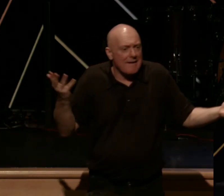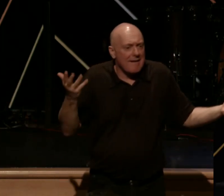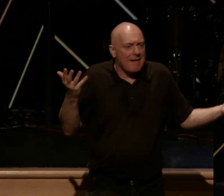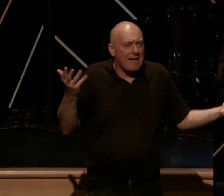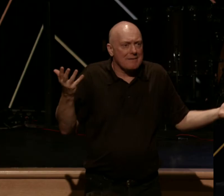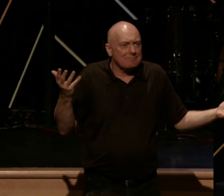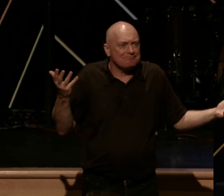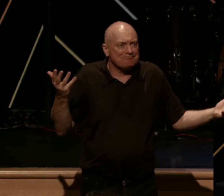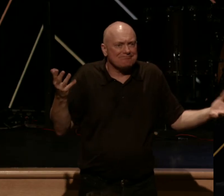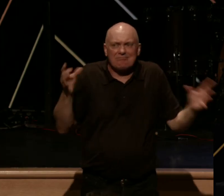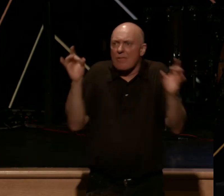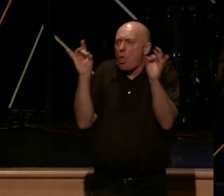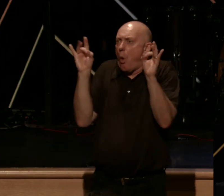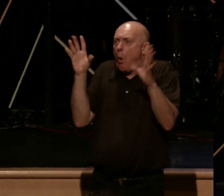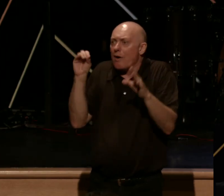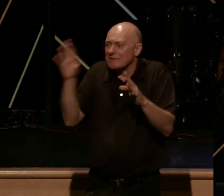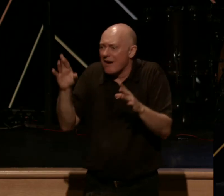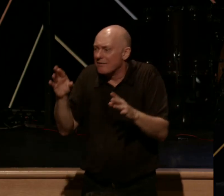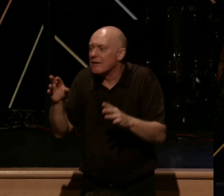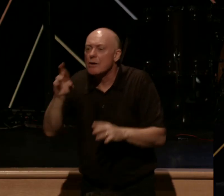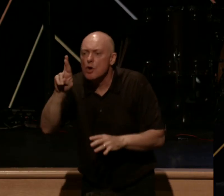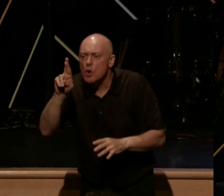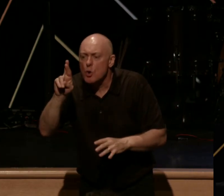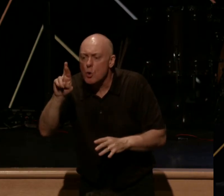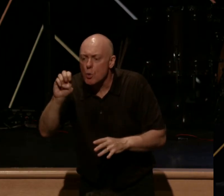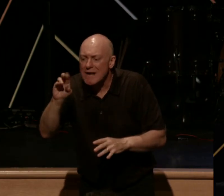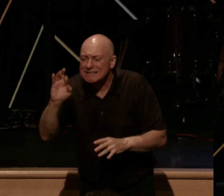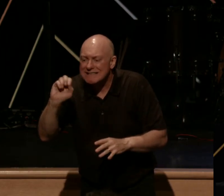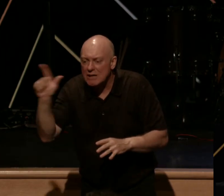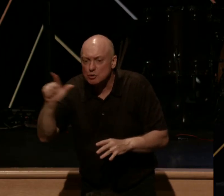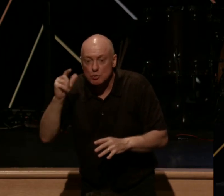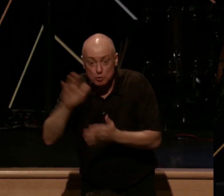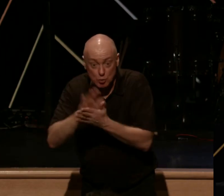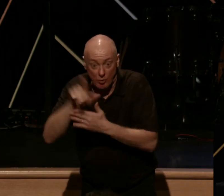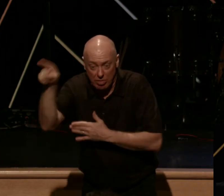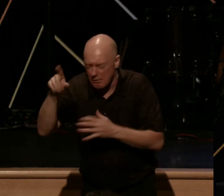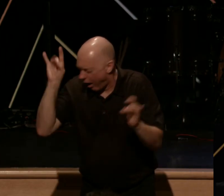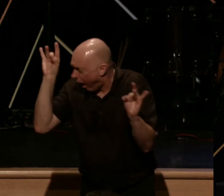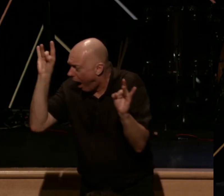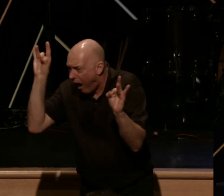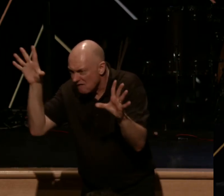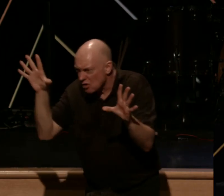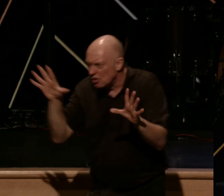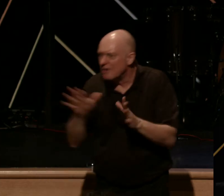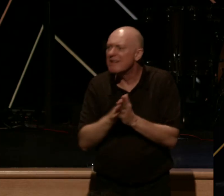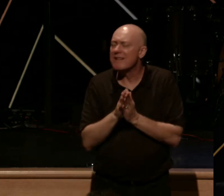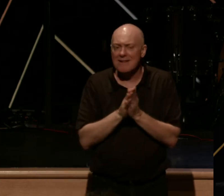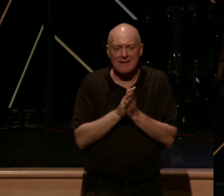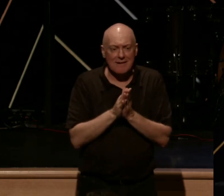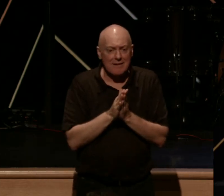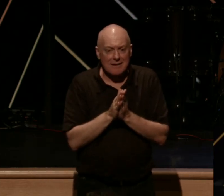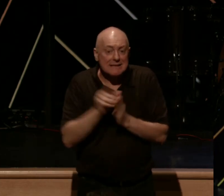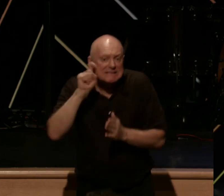the horrors of residential schools, sexual abuse,